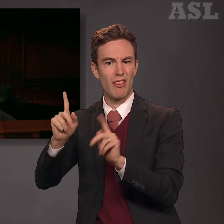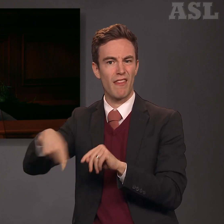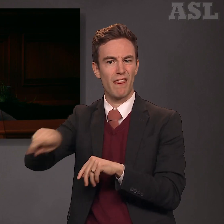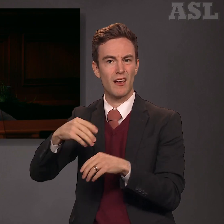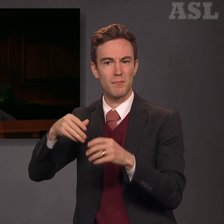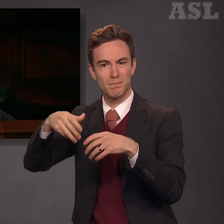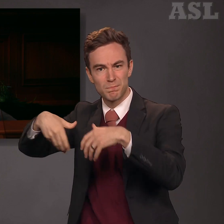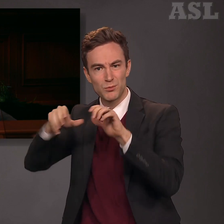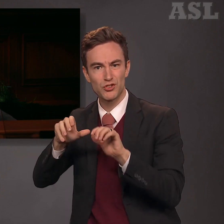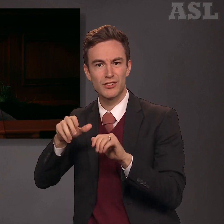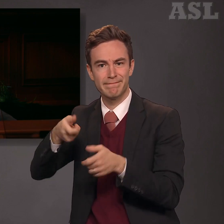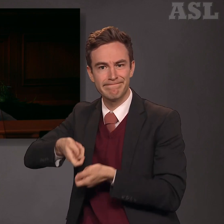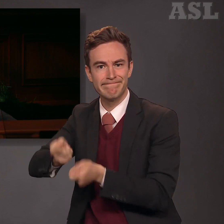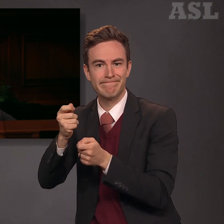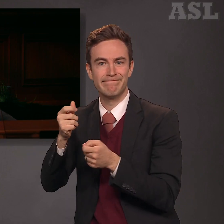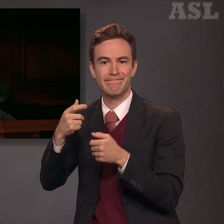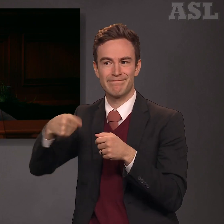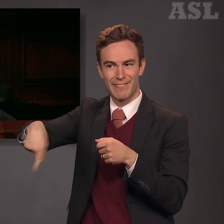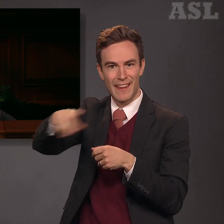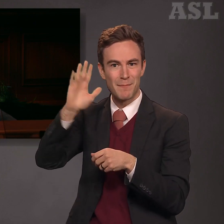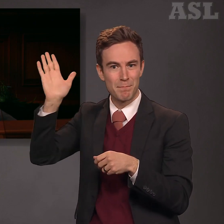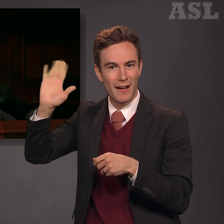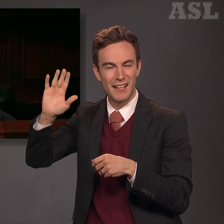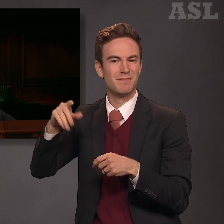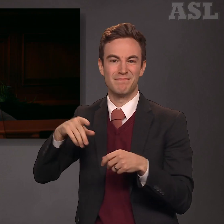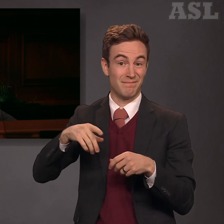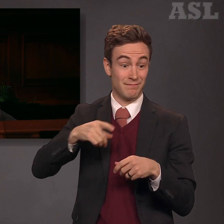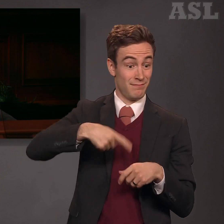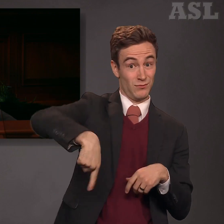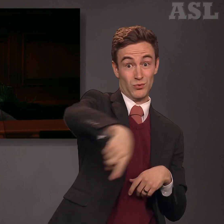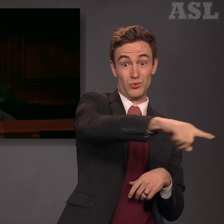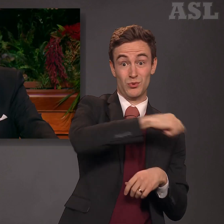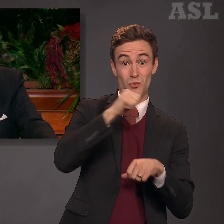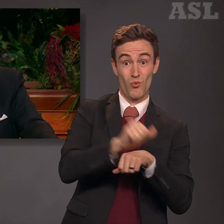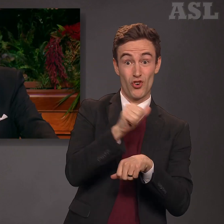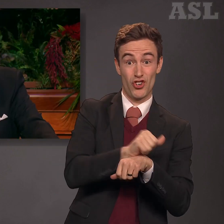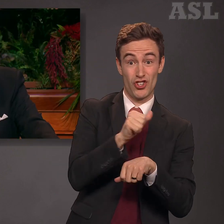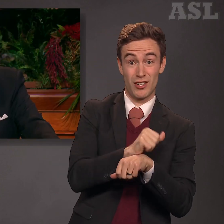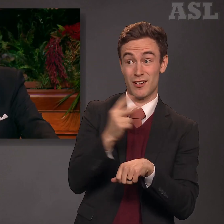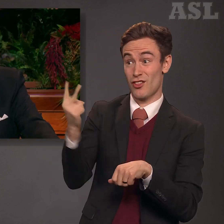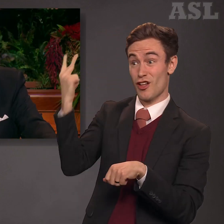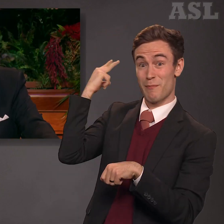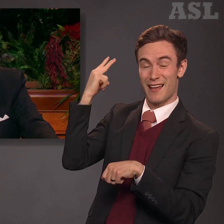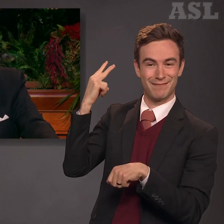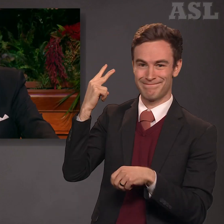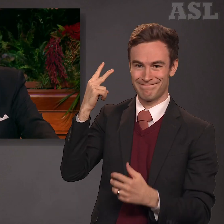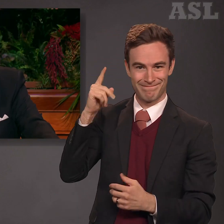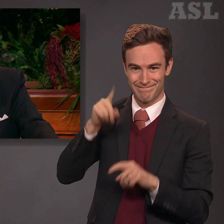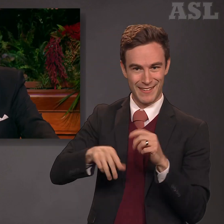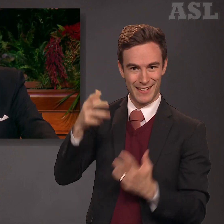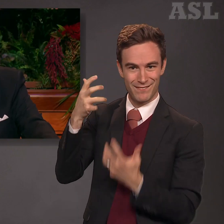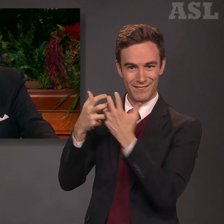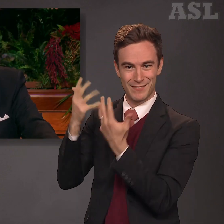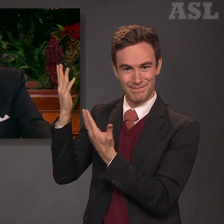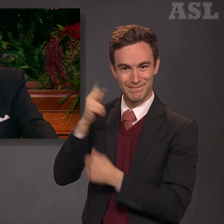looking back is fit for the kingdom of God. When difficult things are asked of us,